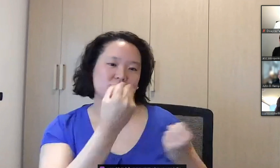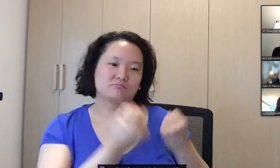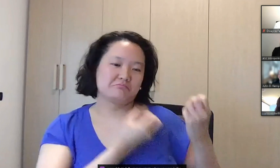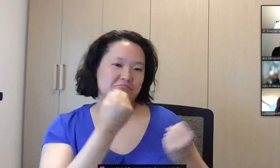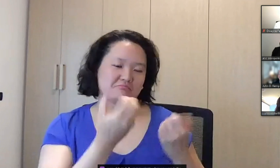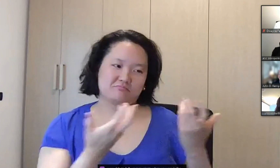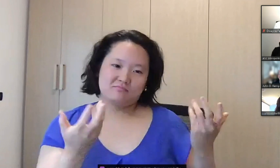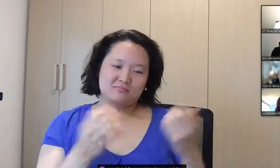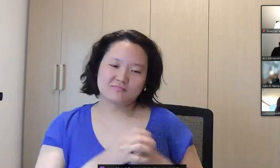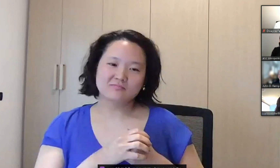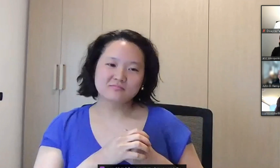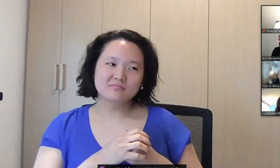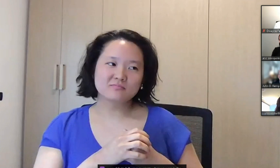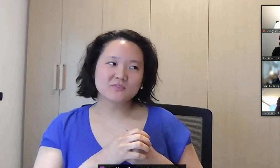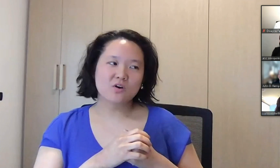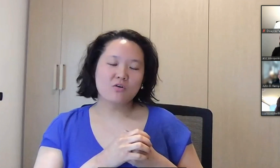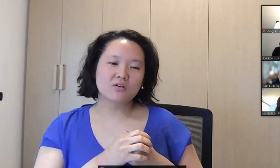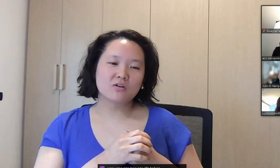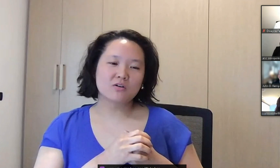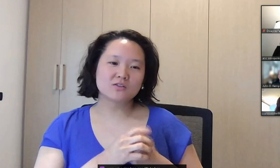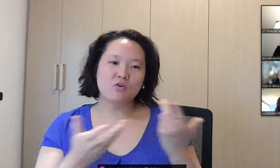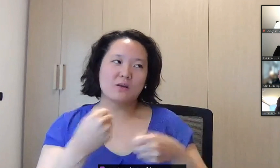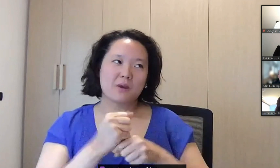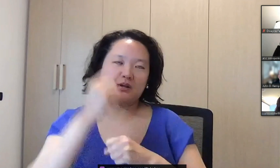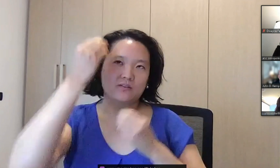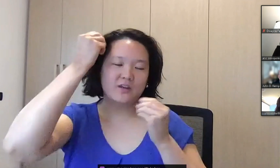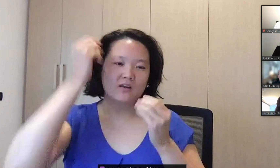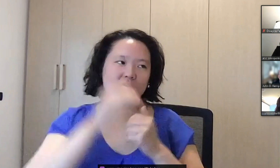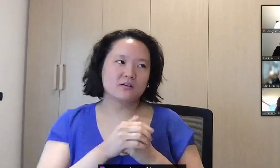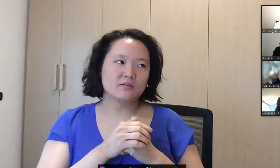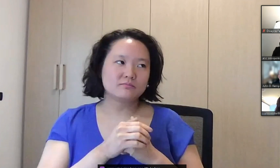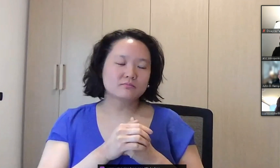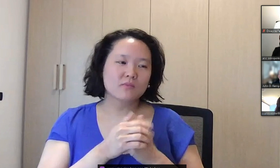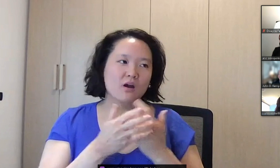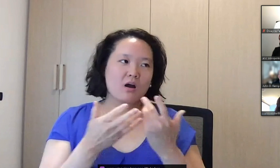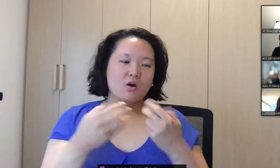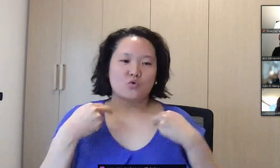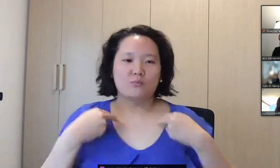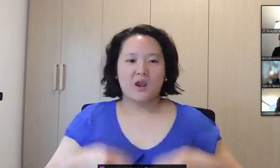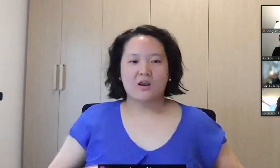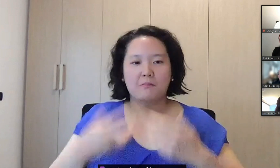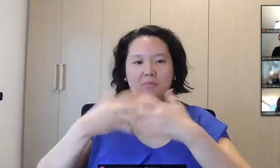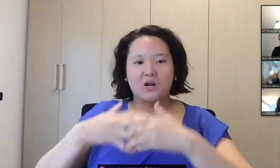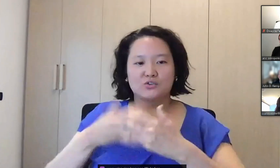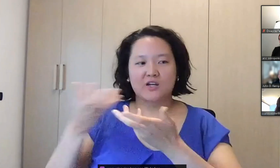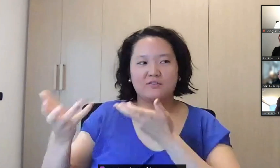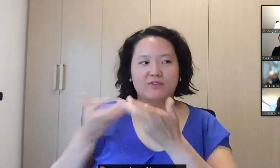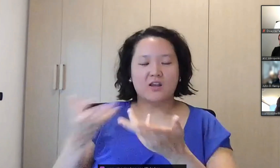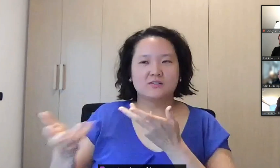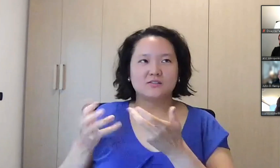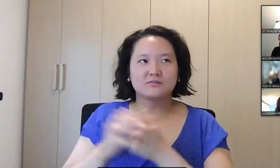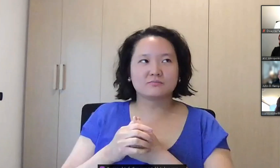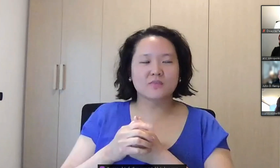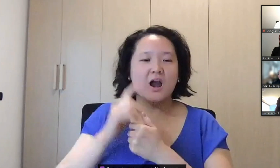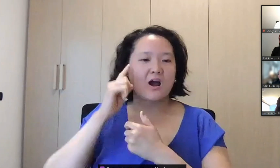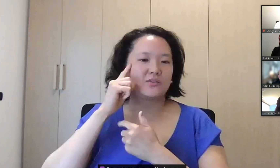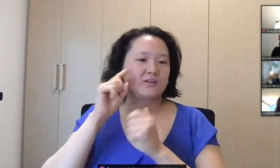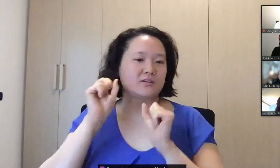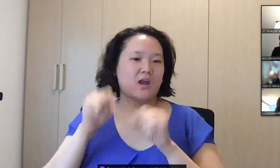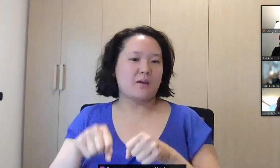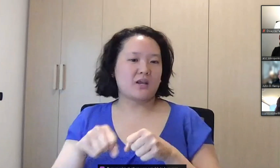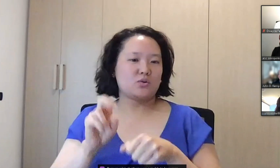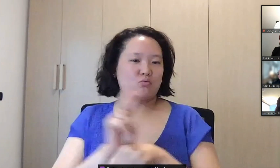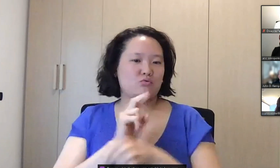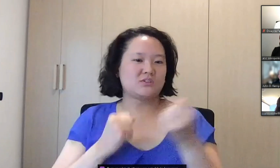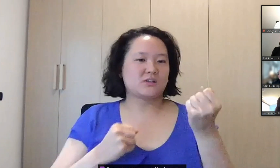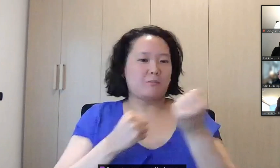suit unless they had the radio. But the two of us were able to sign clearly and communicate in the space suits. So really thinking about that